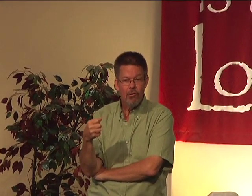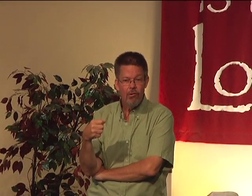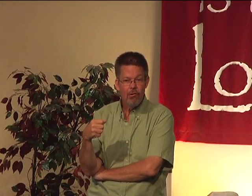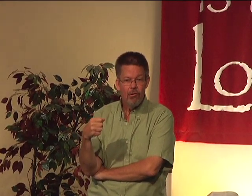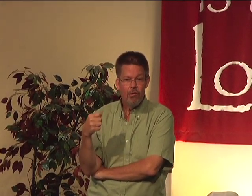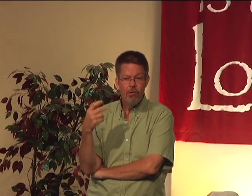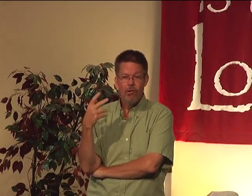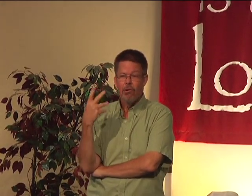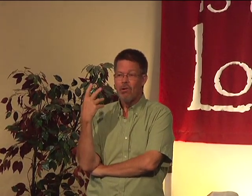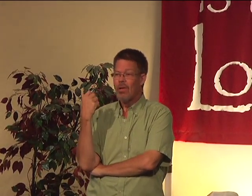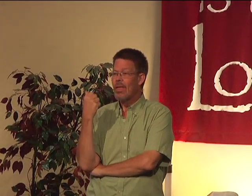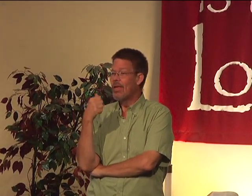talking in the car,